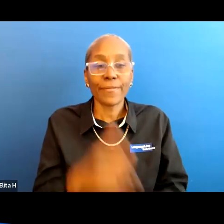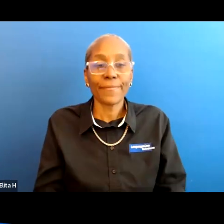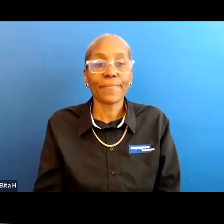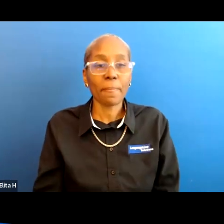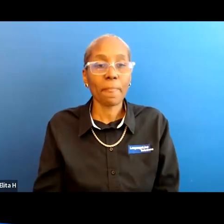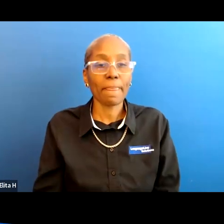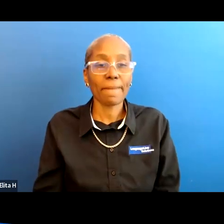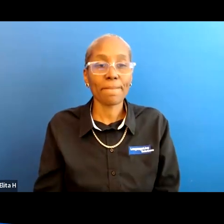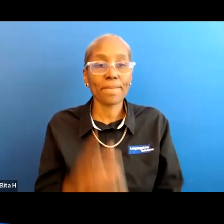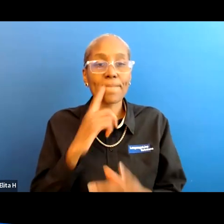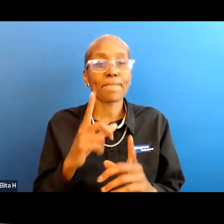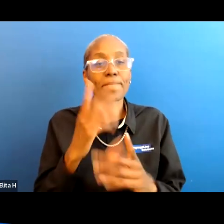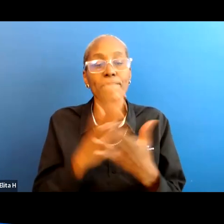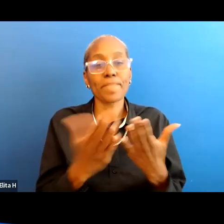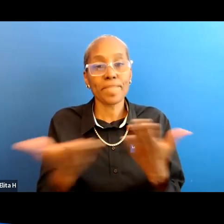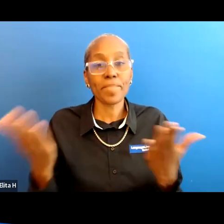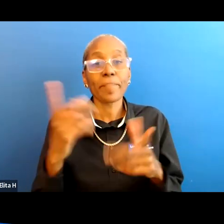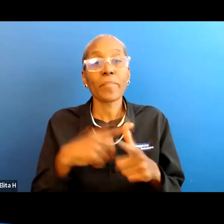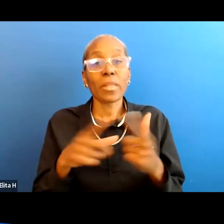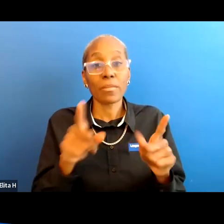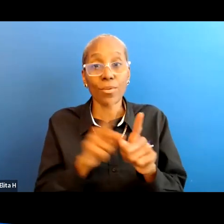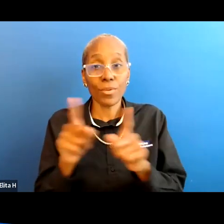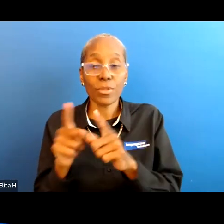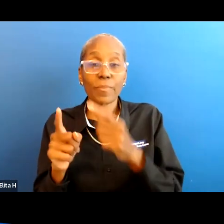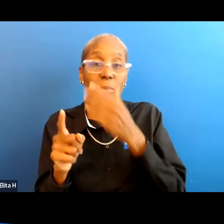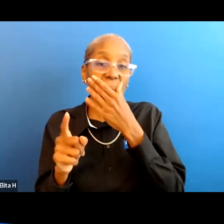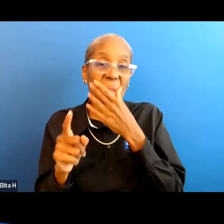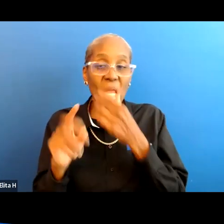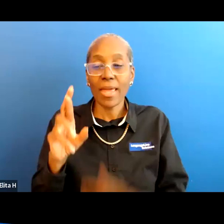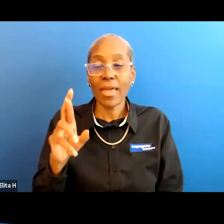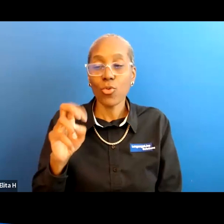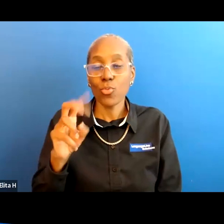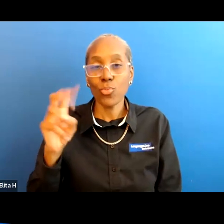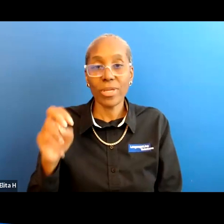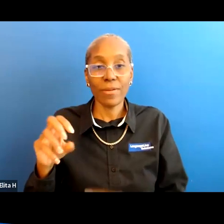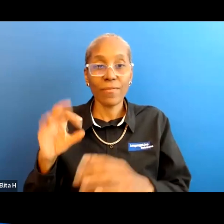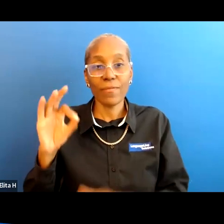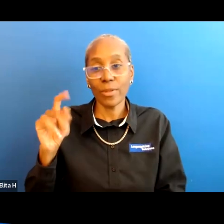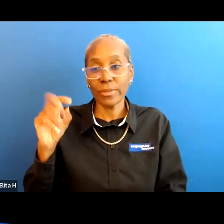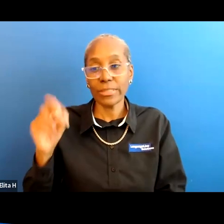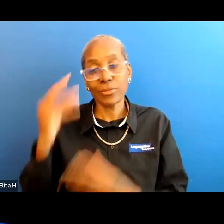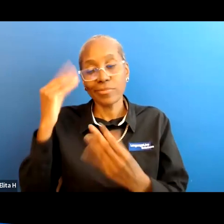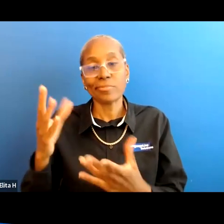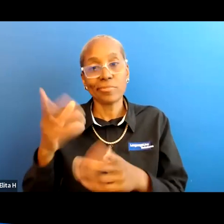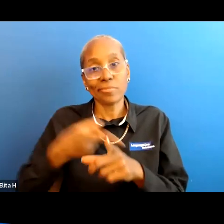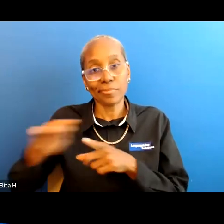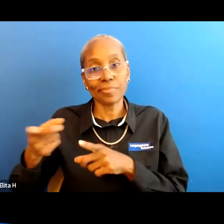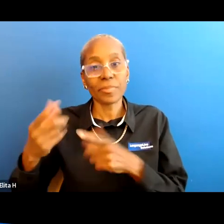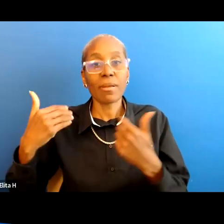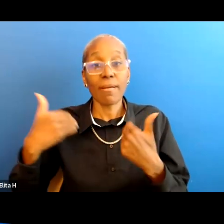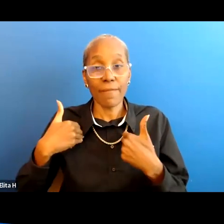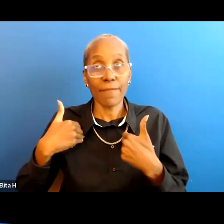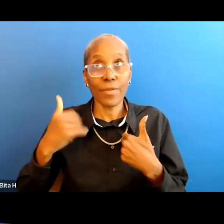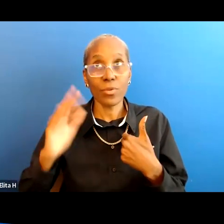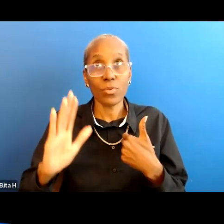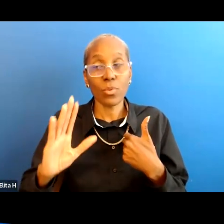um these are some of the things and then also at the refoundation there are information specialists and you'll see that as in your